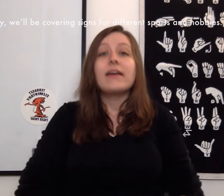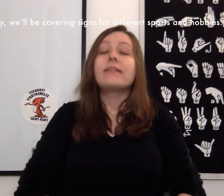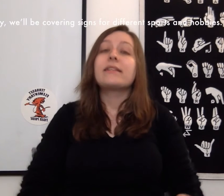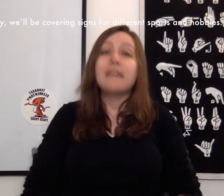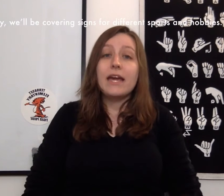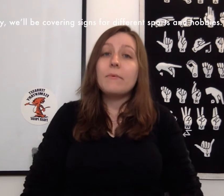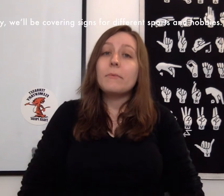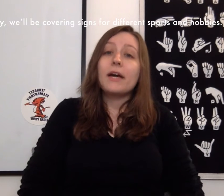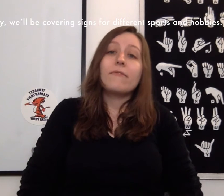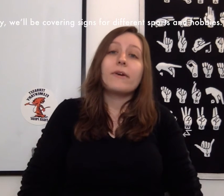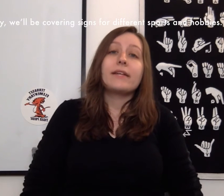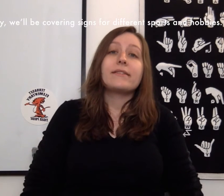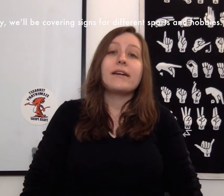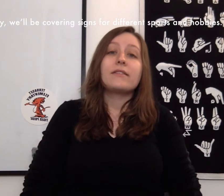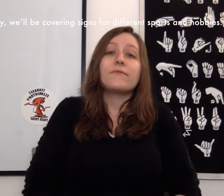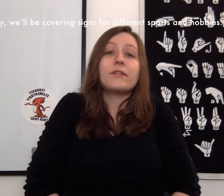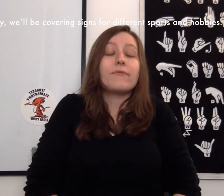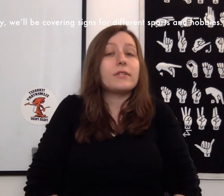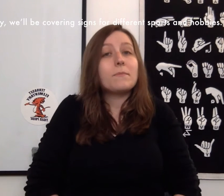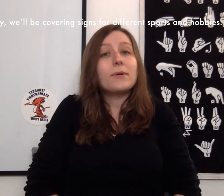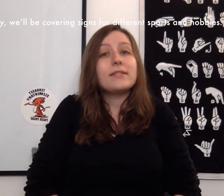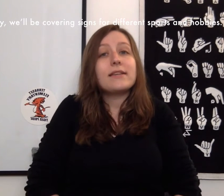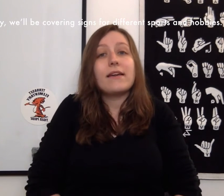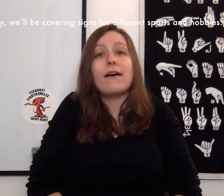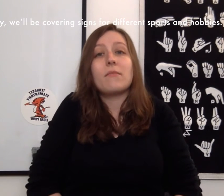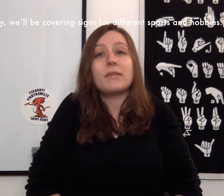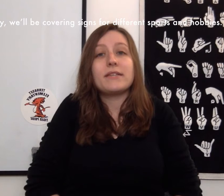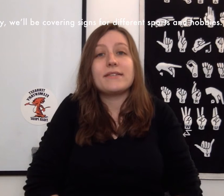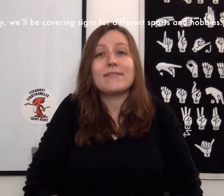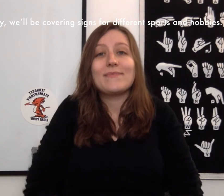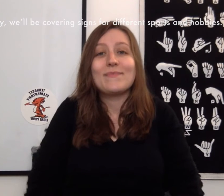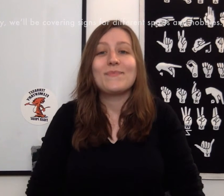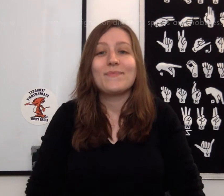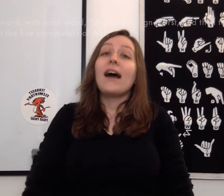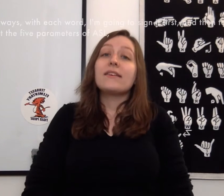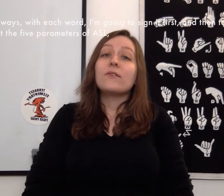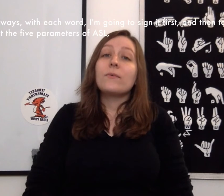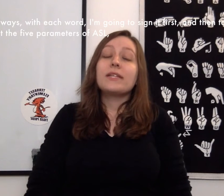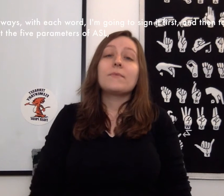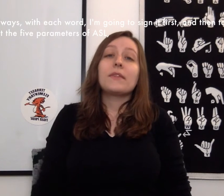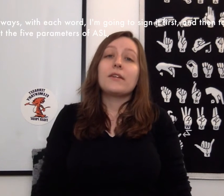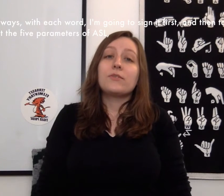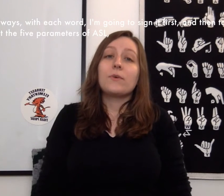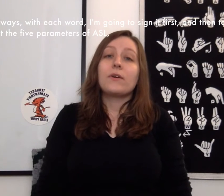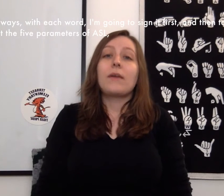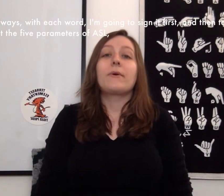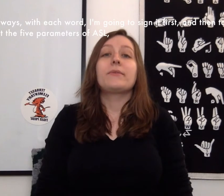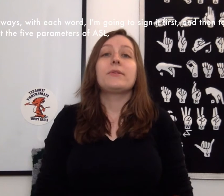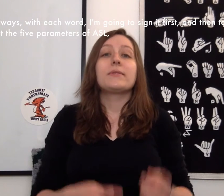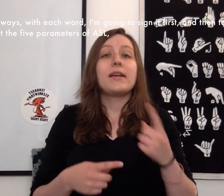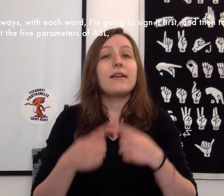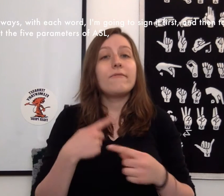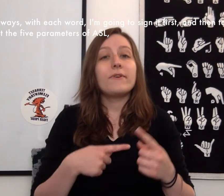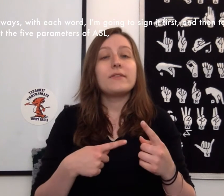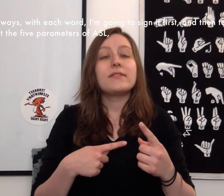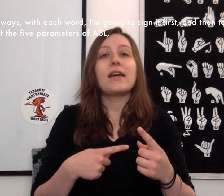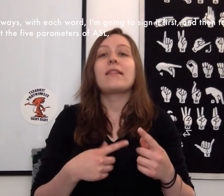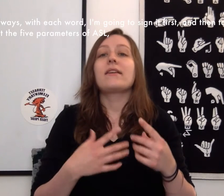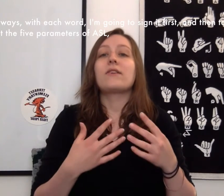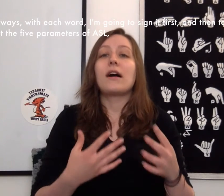Today, we'll be covering signs for different sports and hobbies. As always, with each word, I'm going to sign it first and then talk